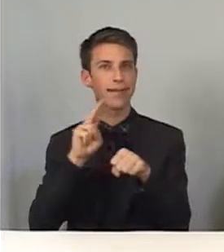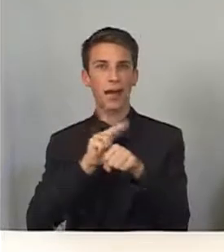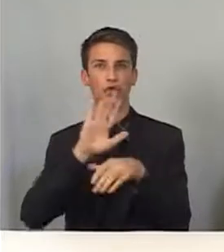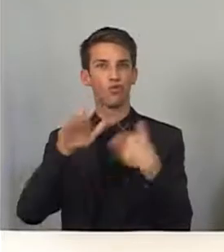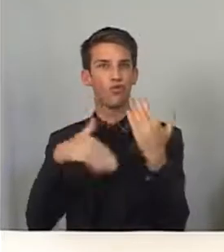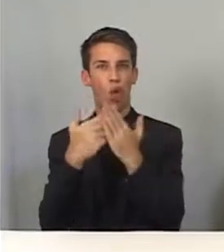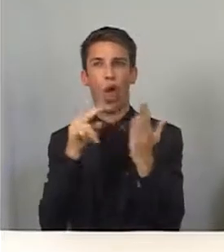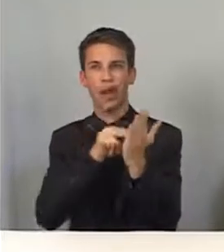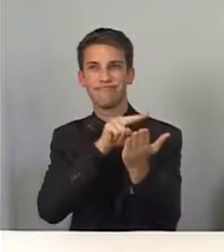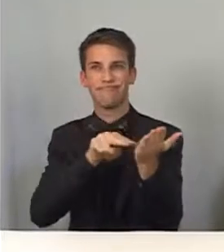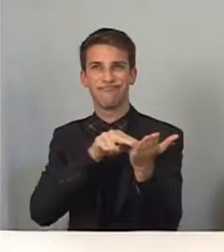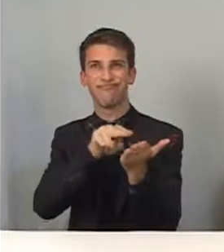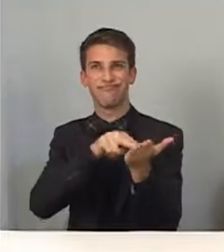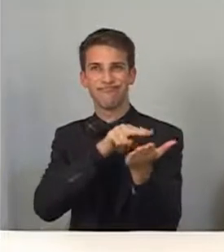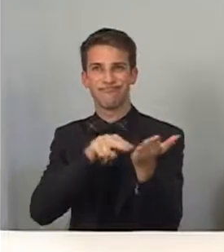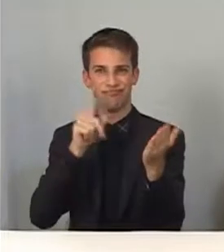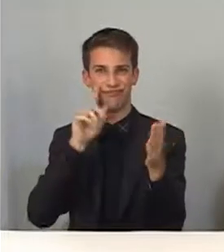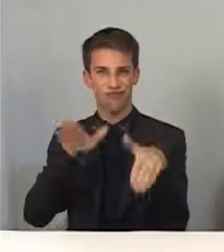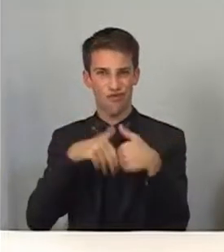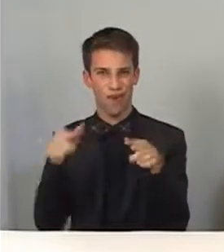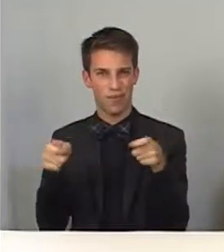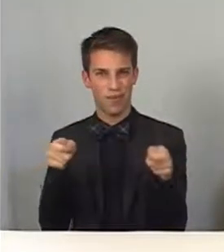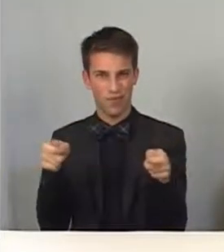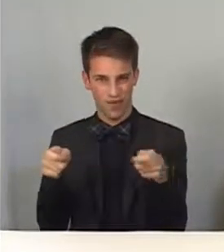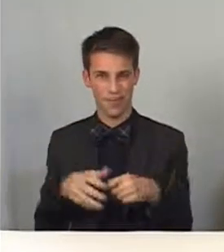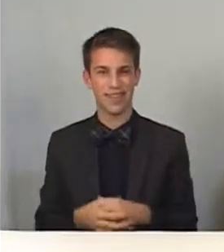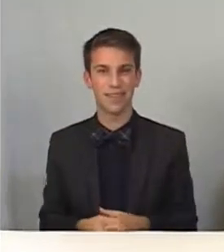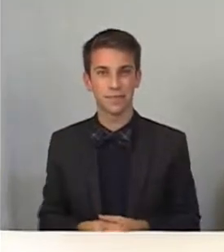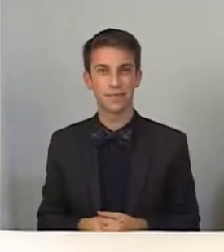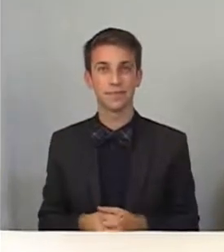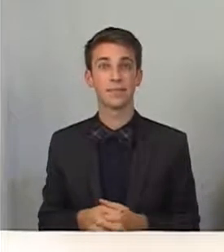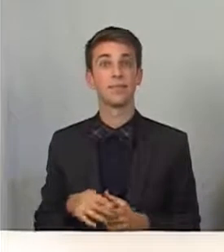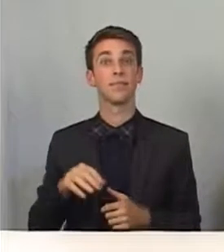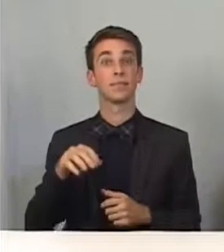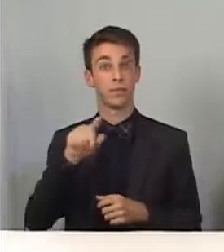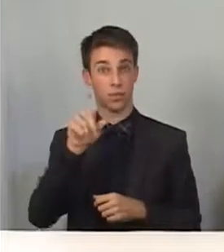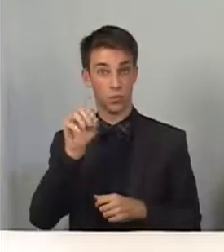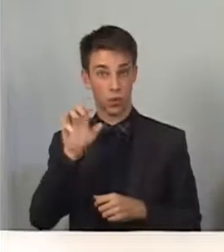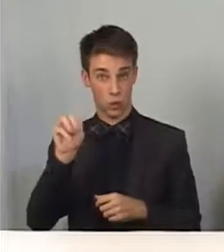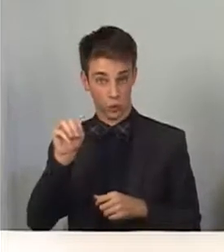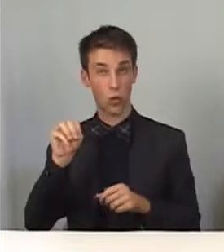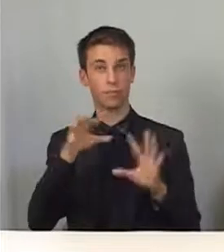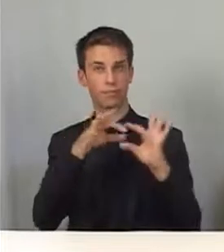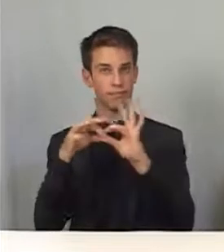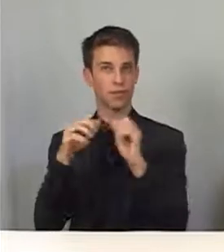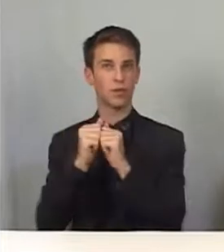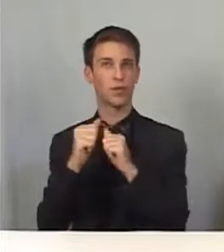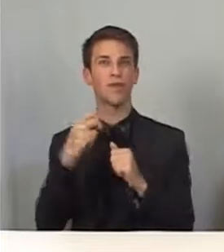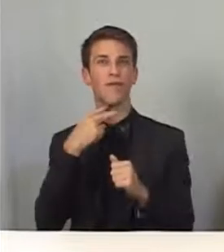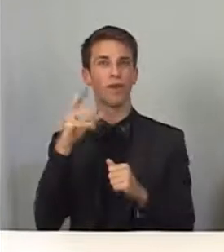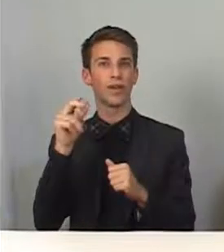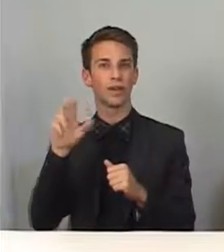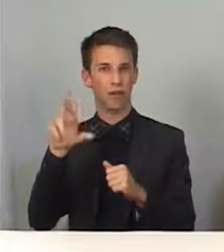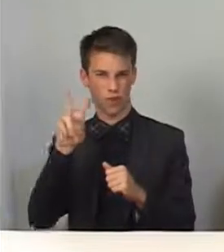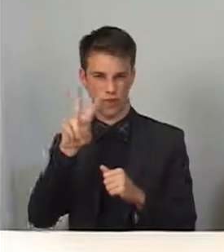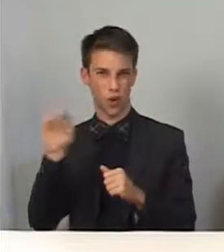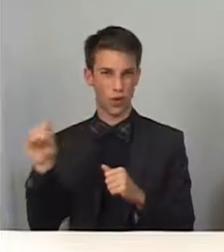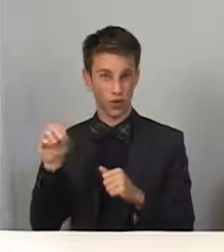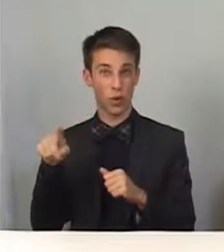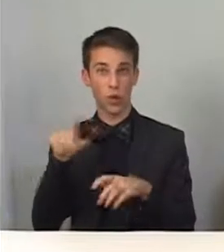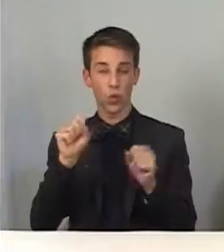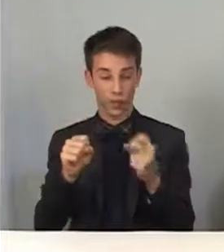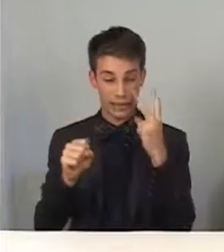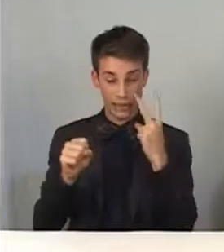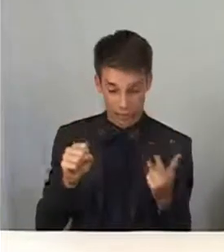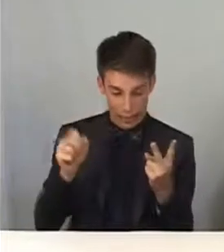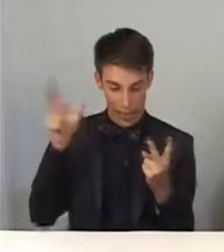gestures to navigate your device. And Zoom works with VoiceOver so you can better see and hear what's